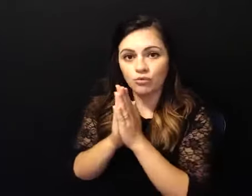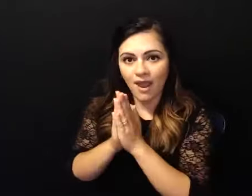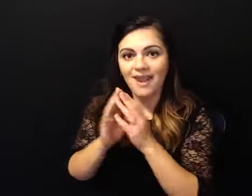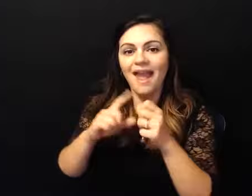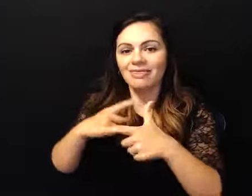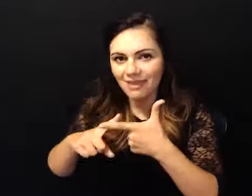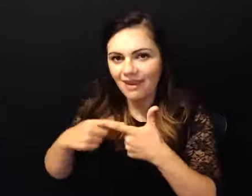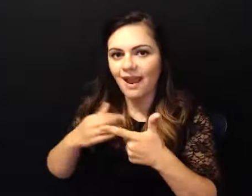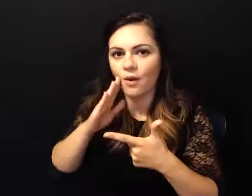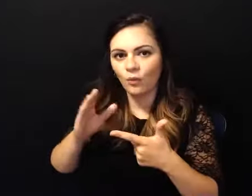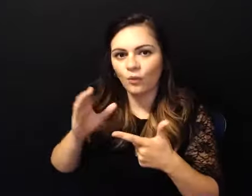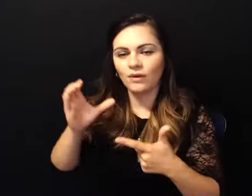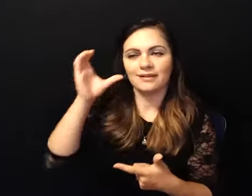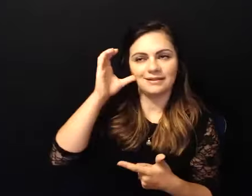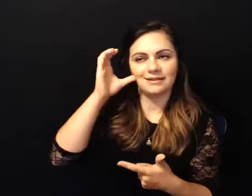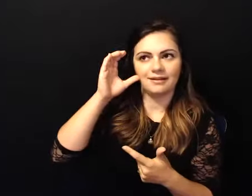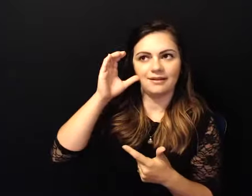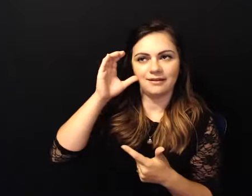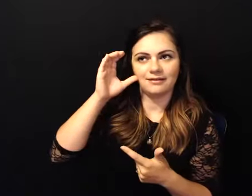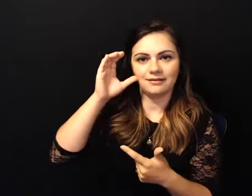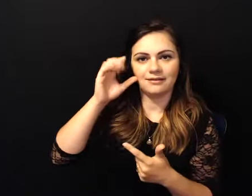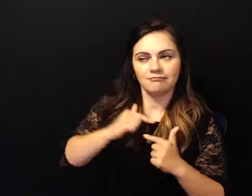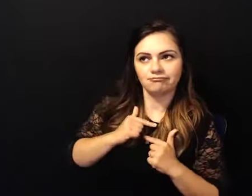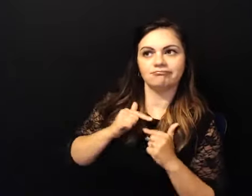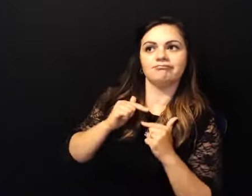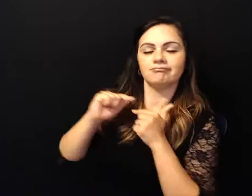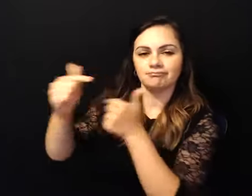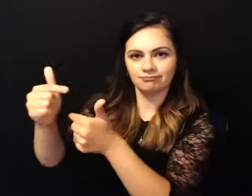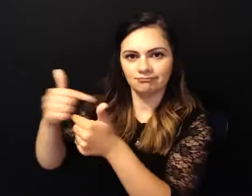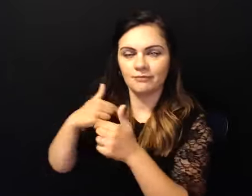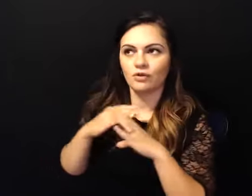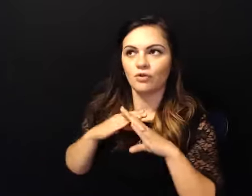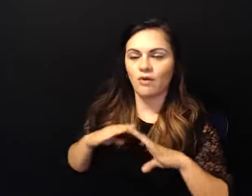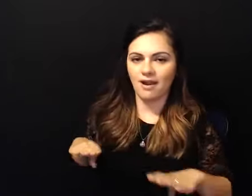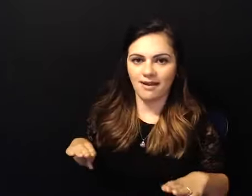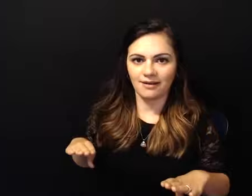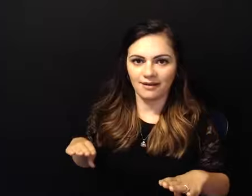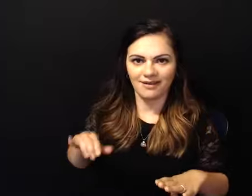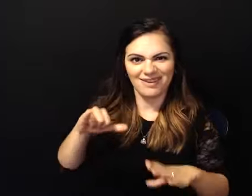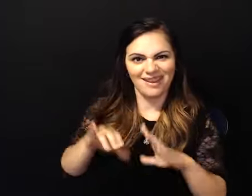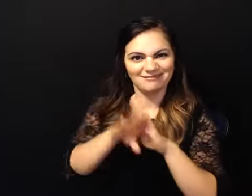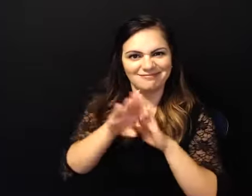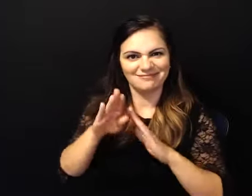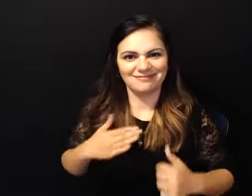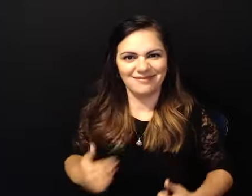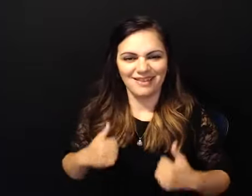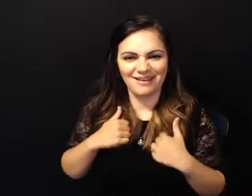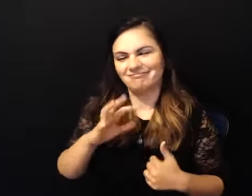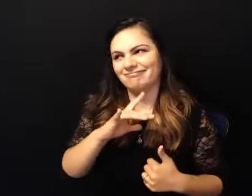and not talking it's about being quiet and i got to expand on that in my life well life wasn't amazingly wonderful down there